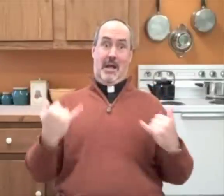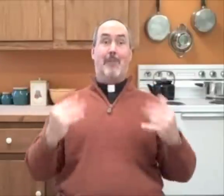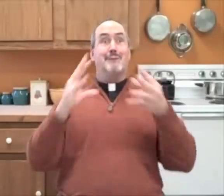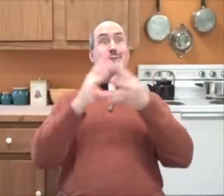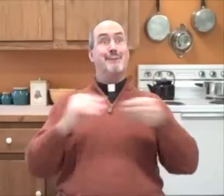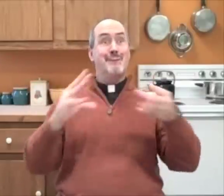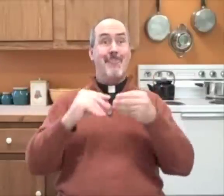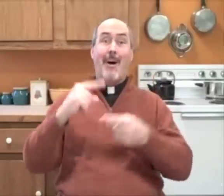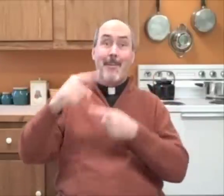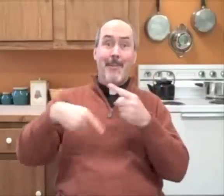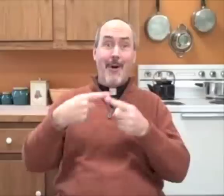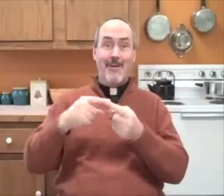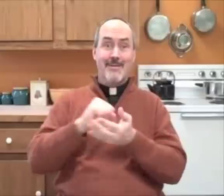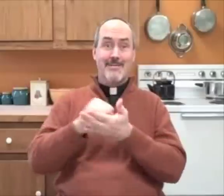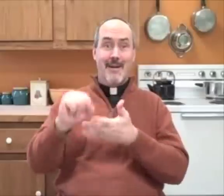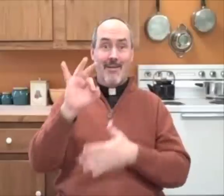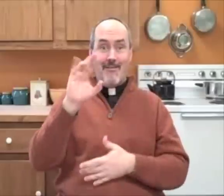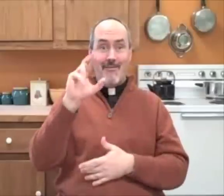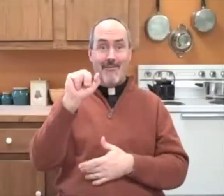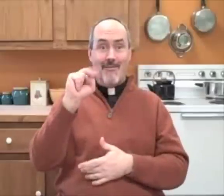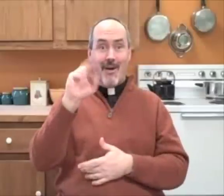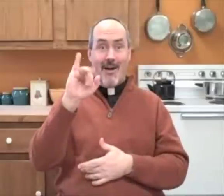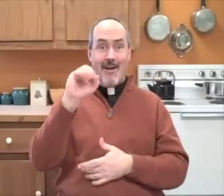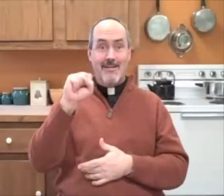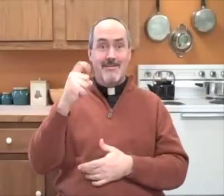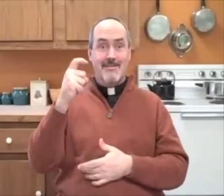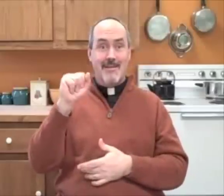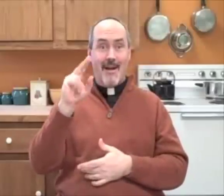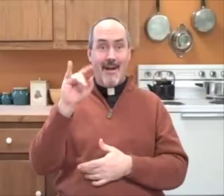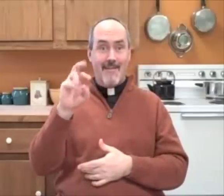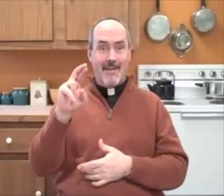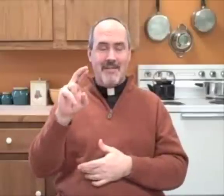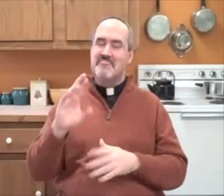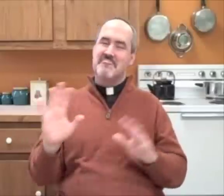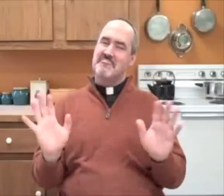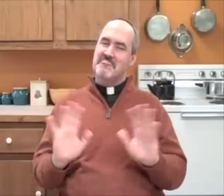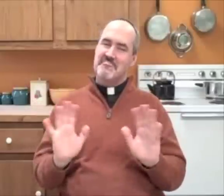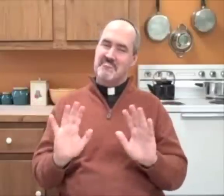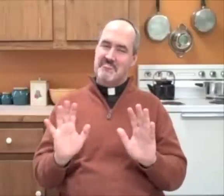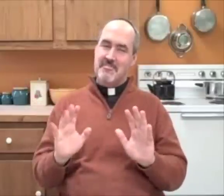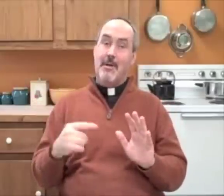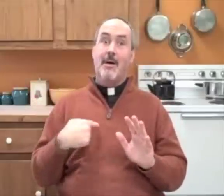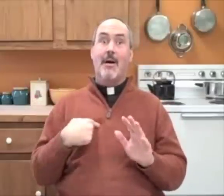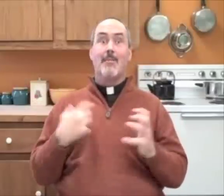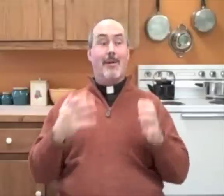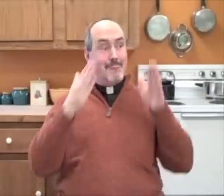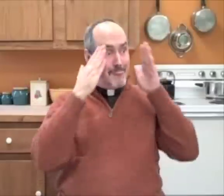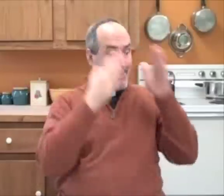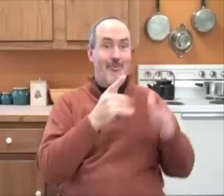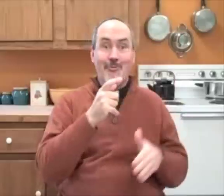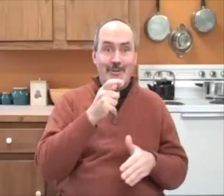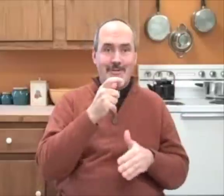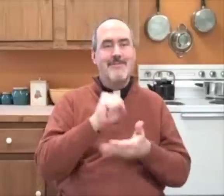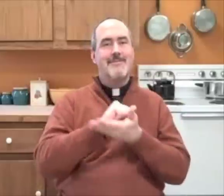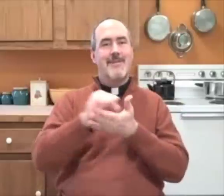My story today isn't about Saint Francis Xavier. It's going to focus on Saint Paul Miko,